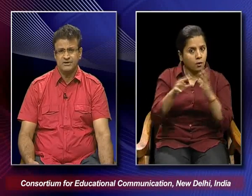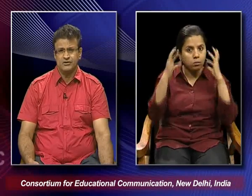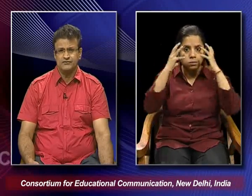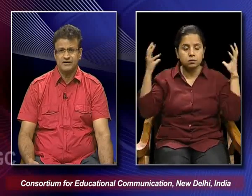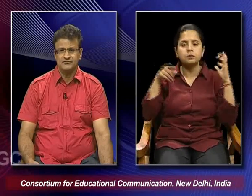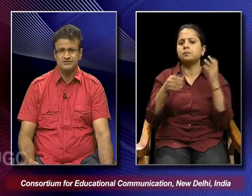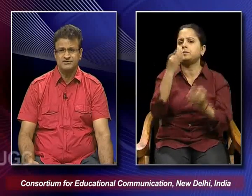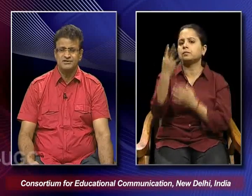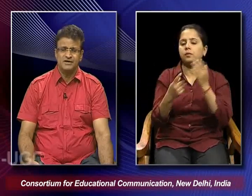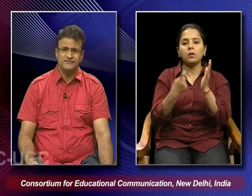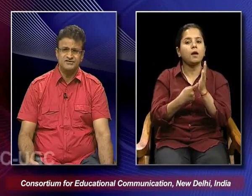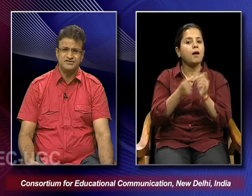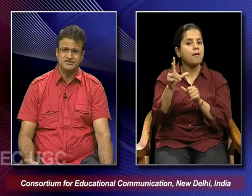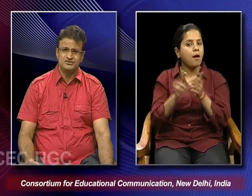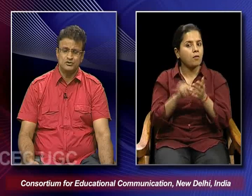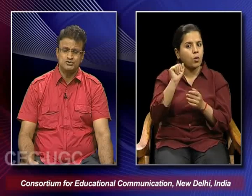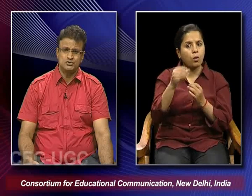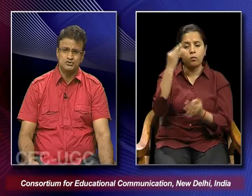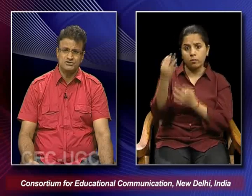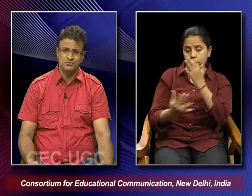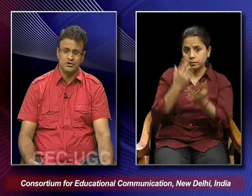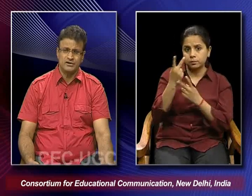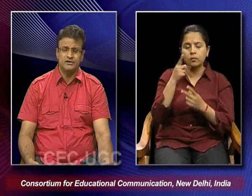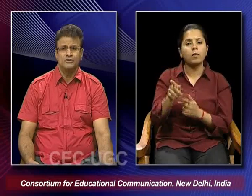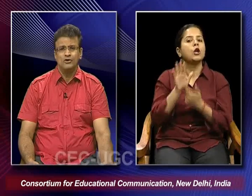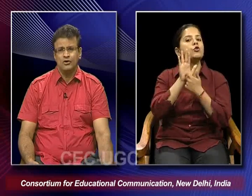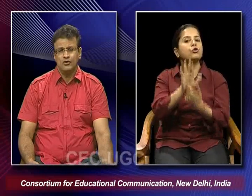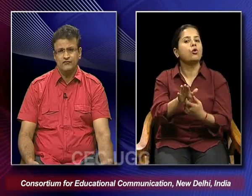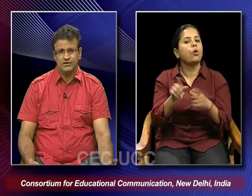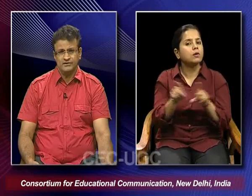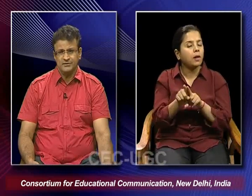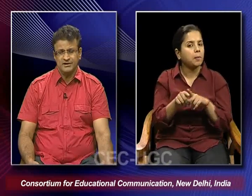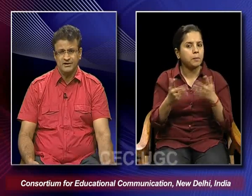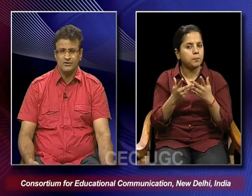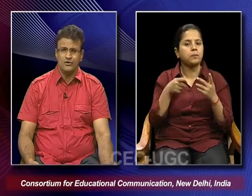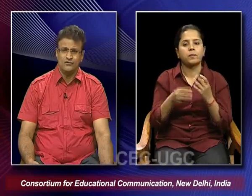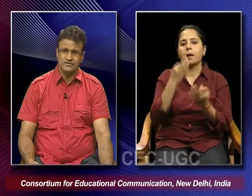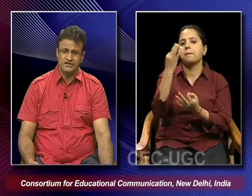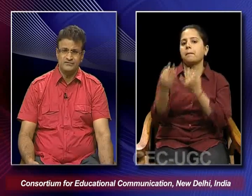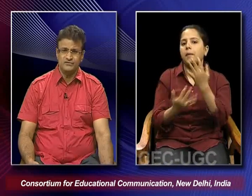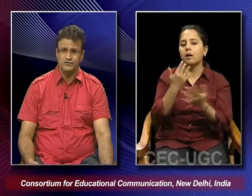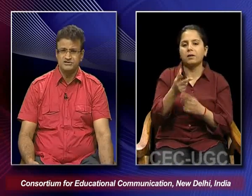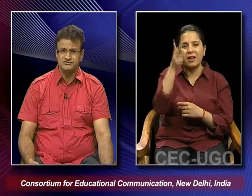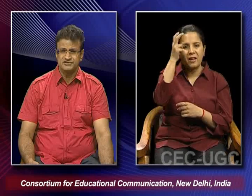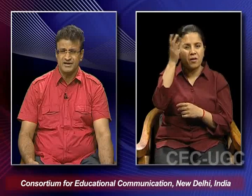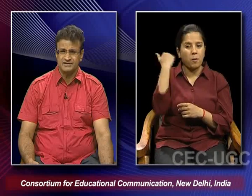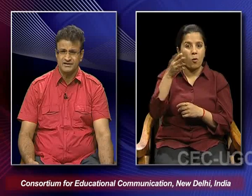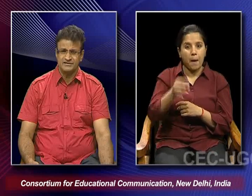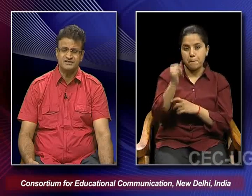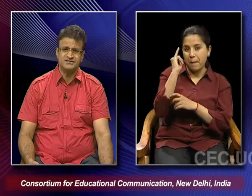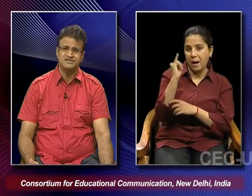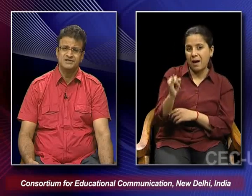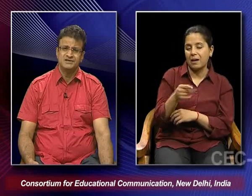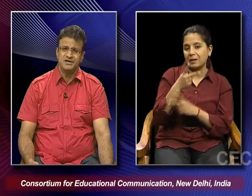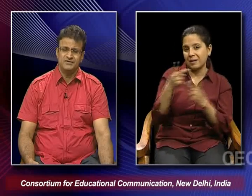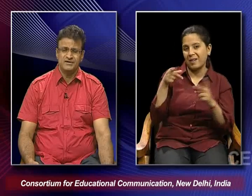burning of Ravana's effigies is also symbolic of the burning of the evil forces which are there. In